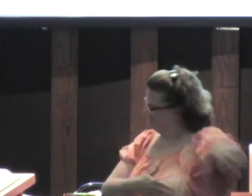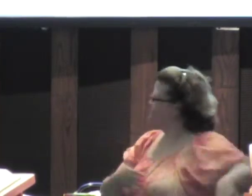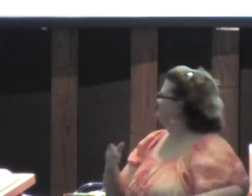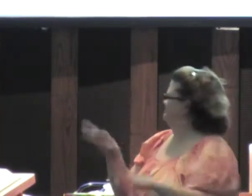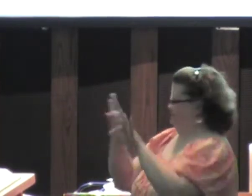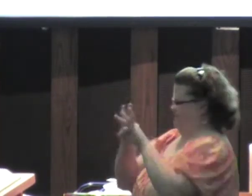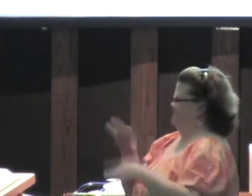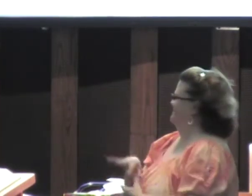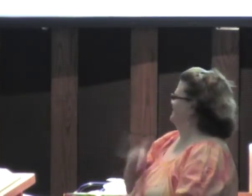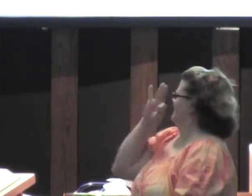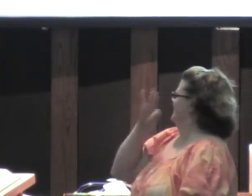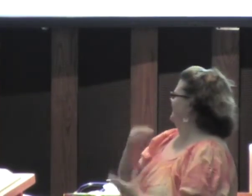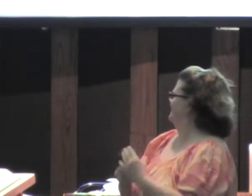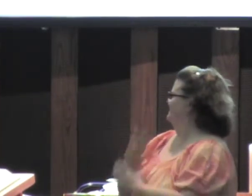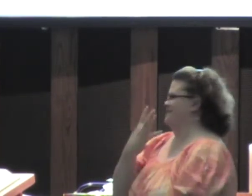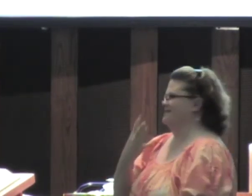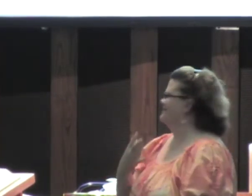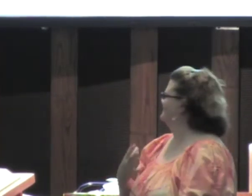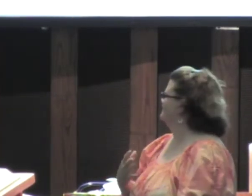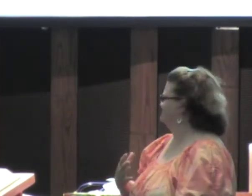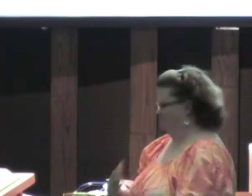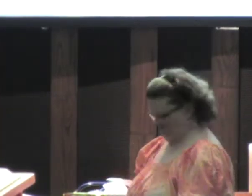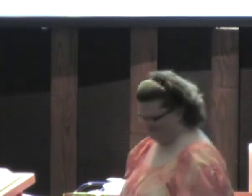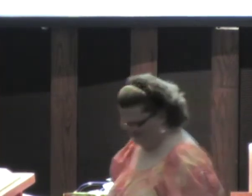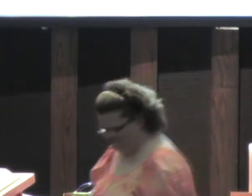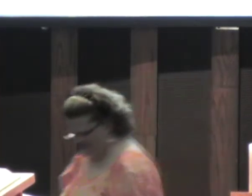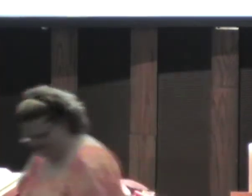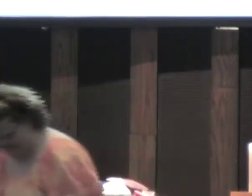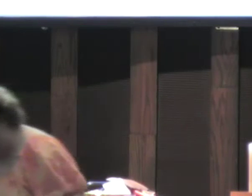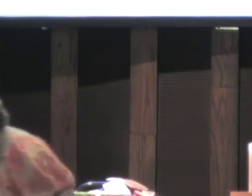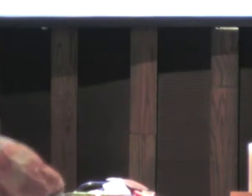So it's easy to look at the things that we want but it's better to have our spirit grow.